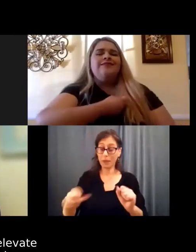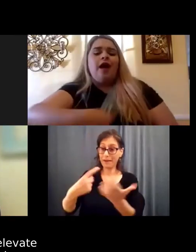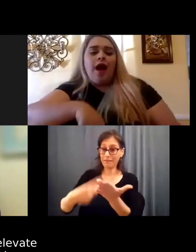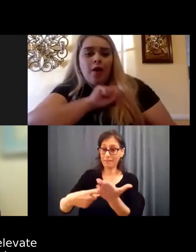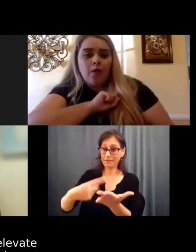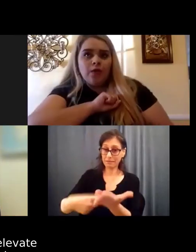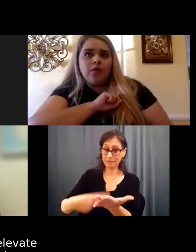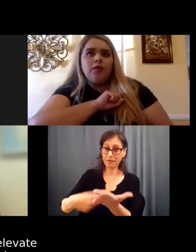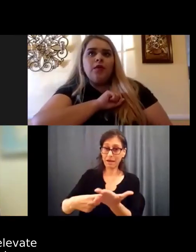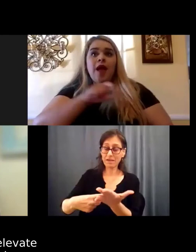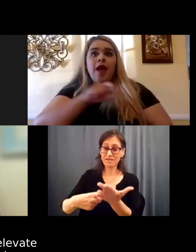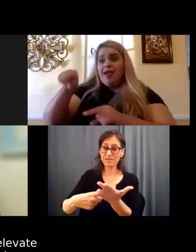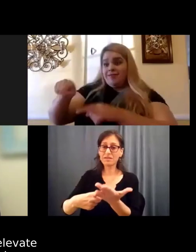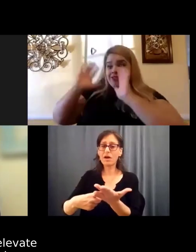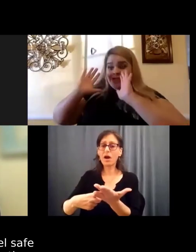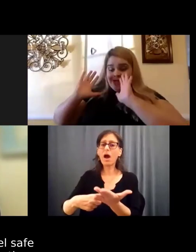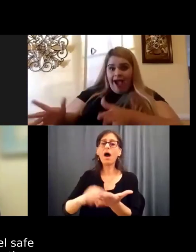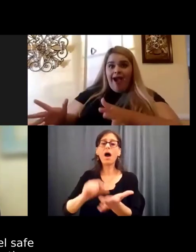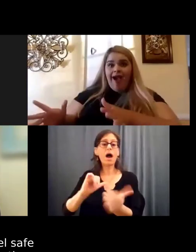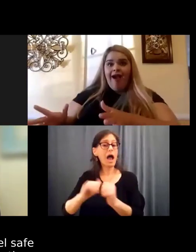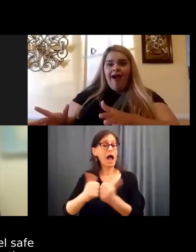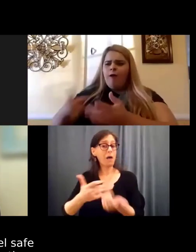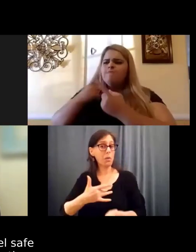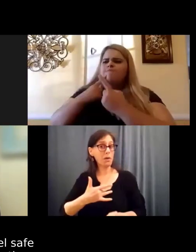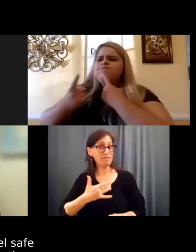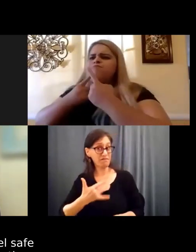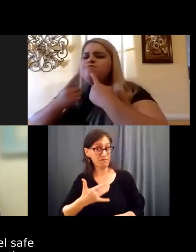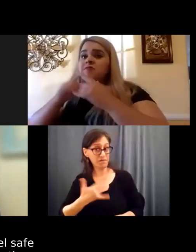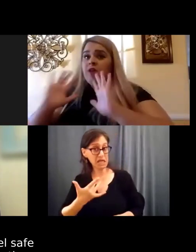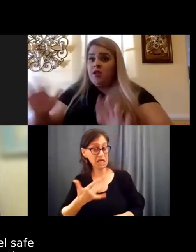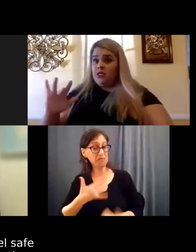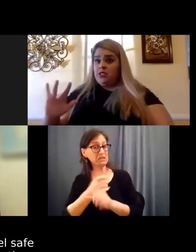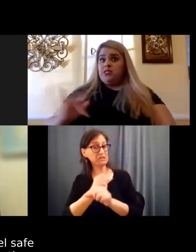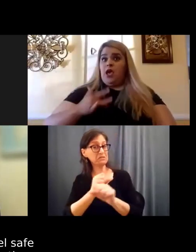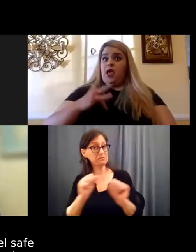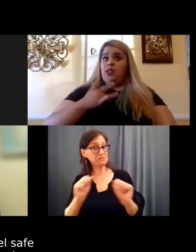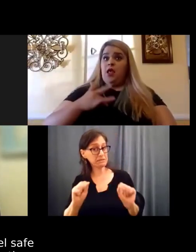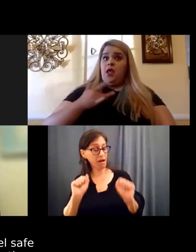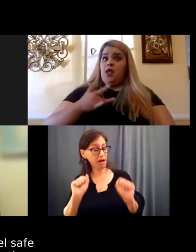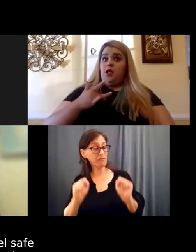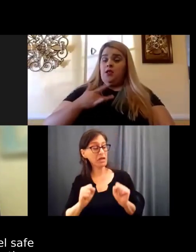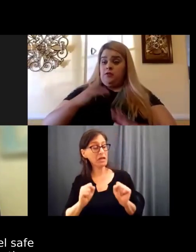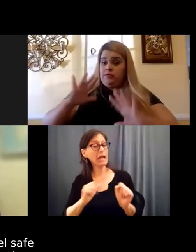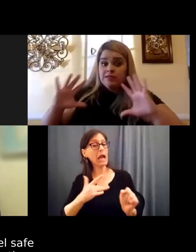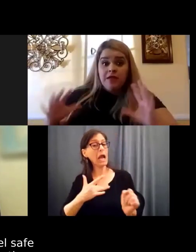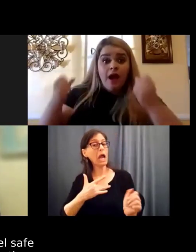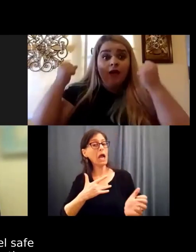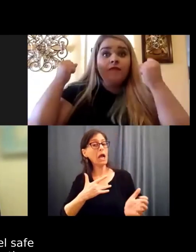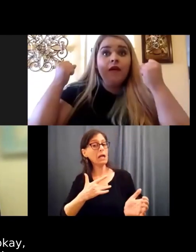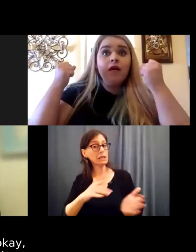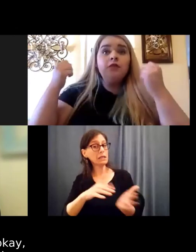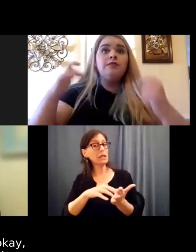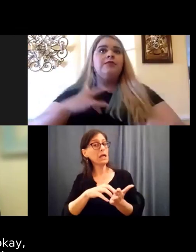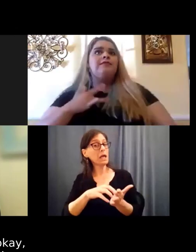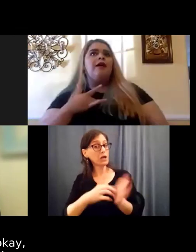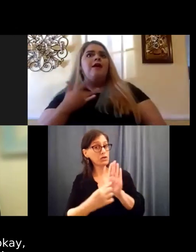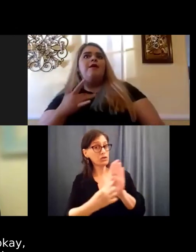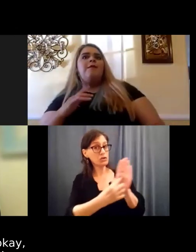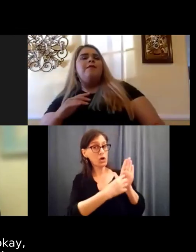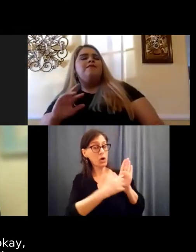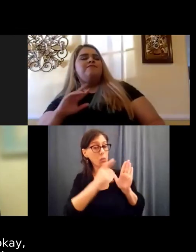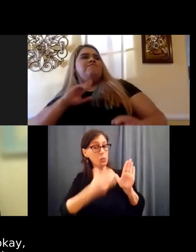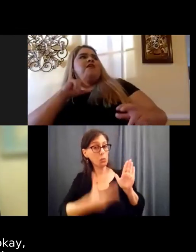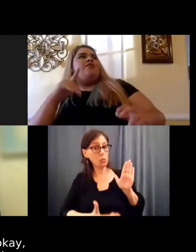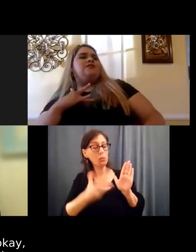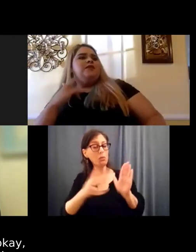conversation about how we're feeling and we feel safe and we can be vulnerable, then we're going to be